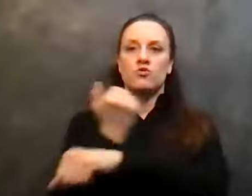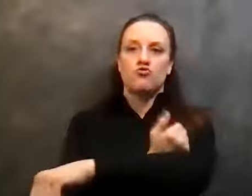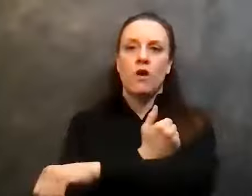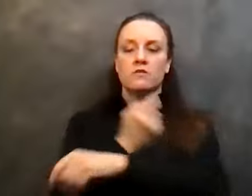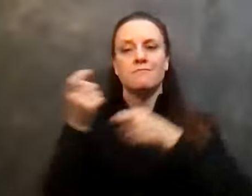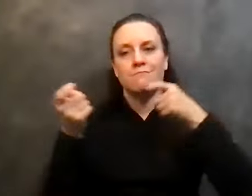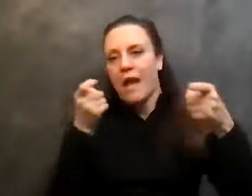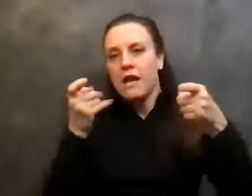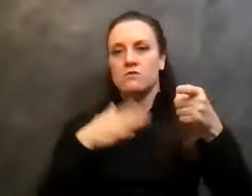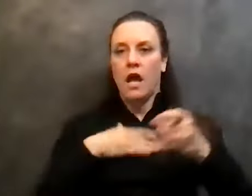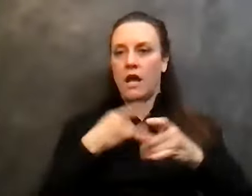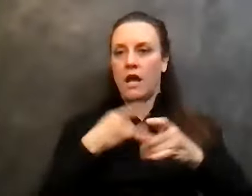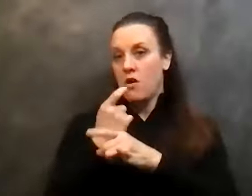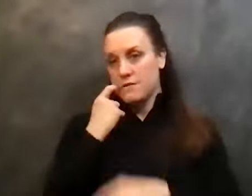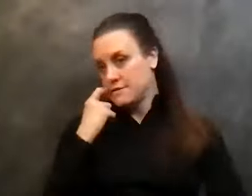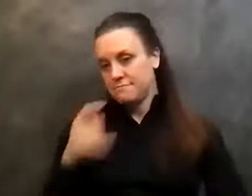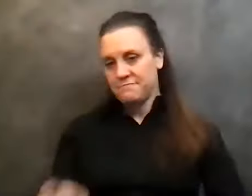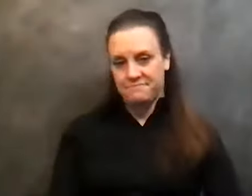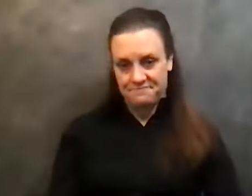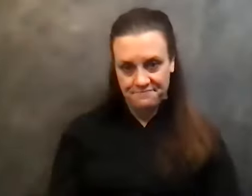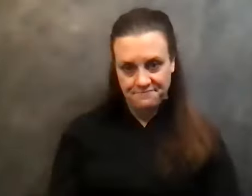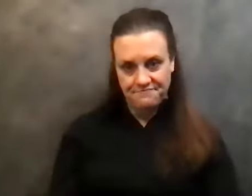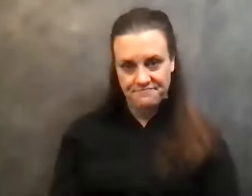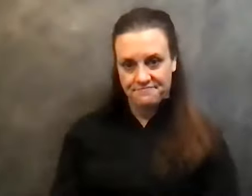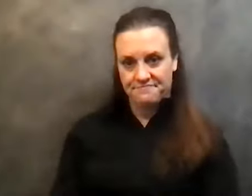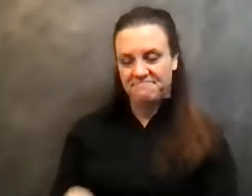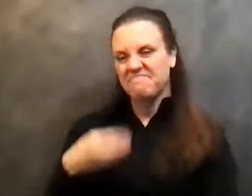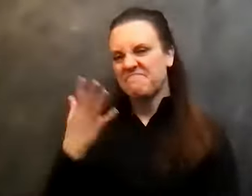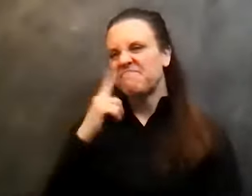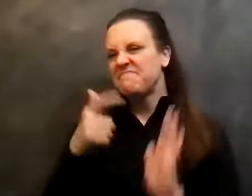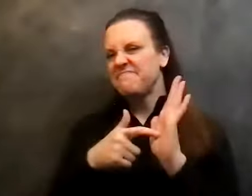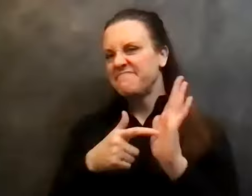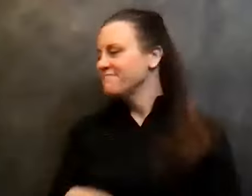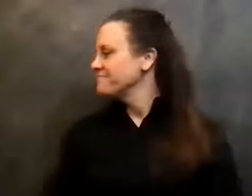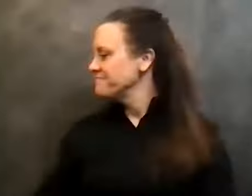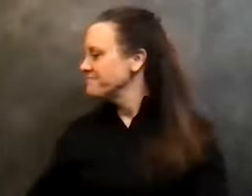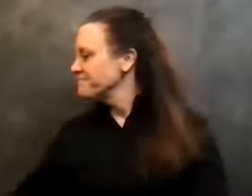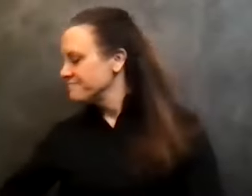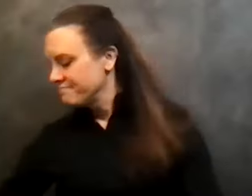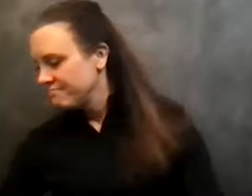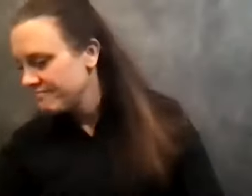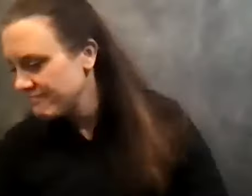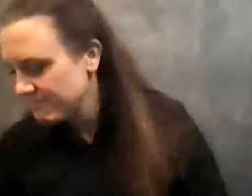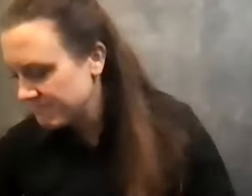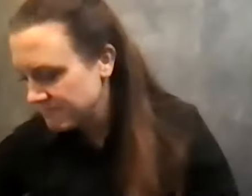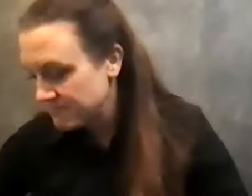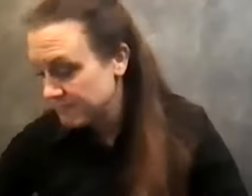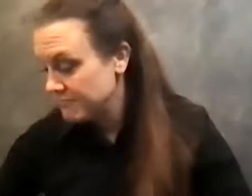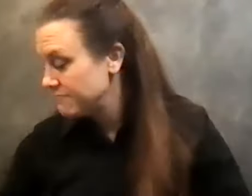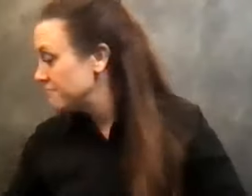alcoholism. So I'll just give you a, for instance, I would, I would, uh, I would, I would smoke pot. So I didn't have to